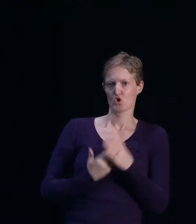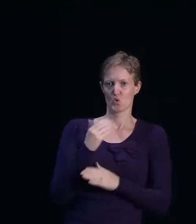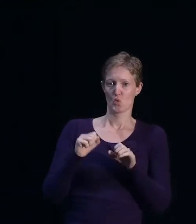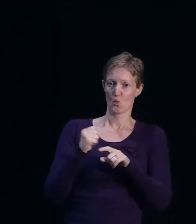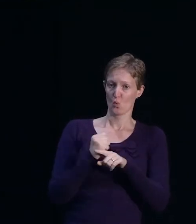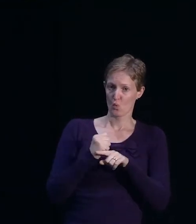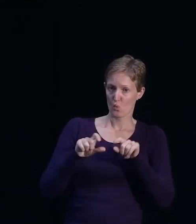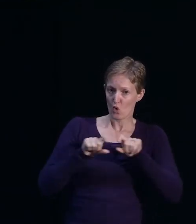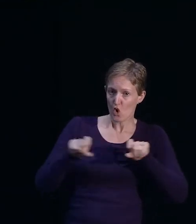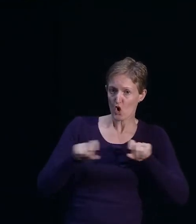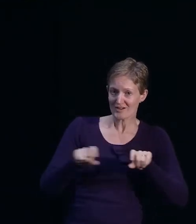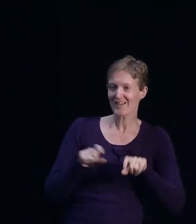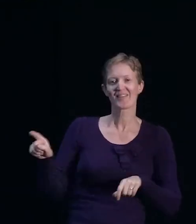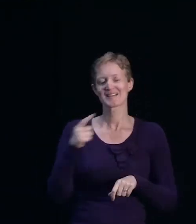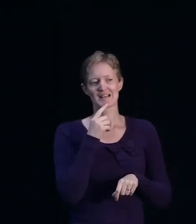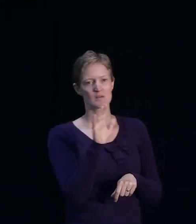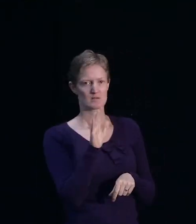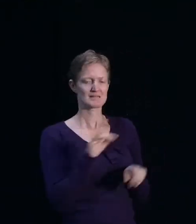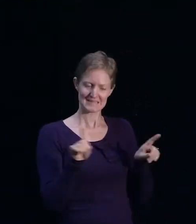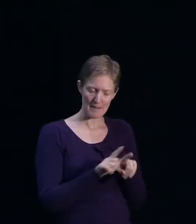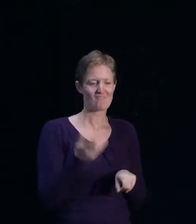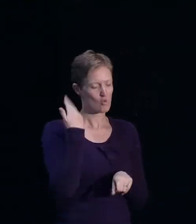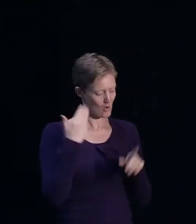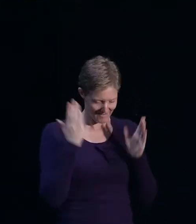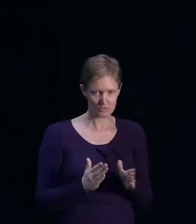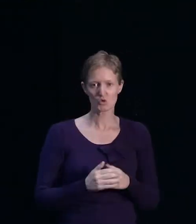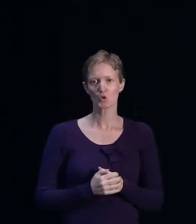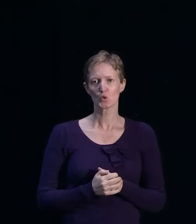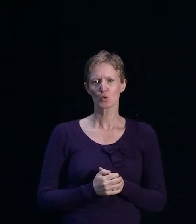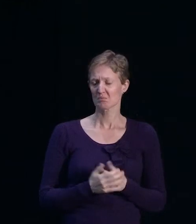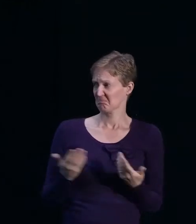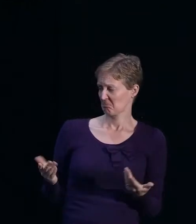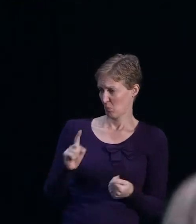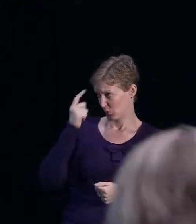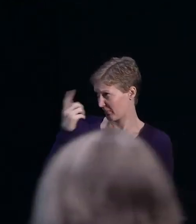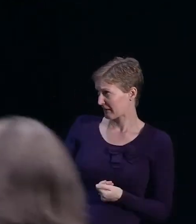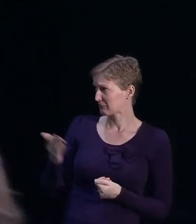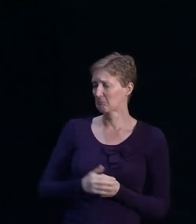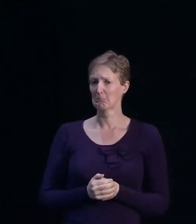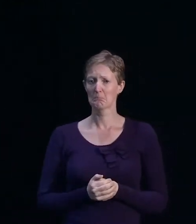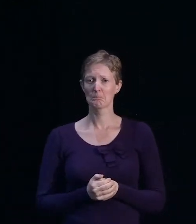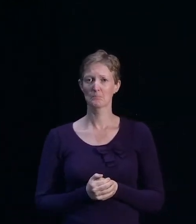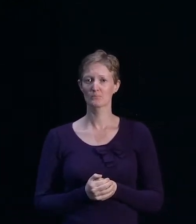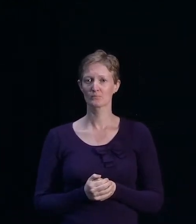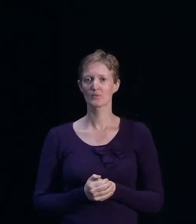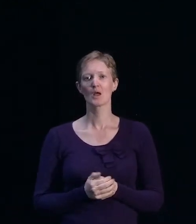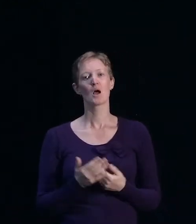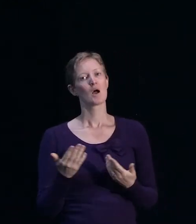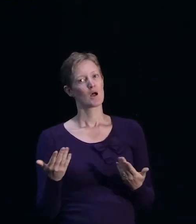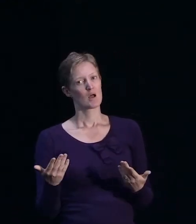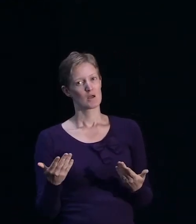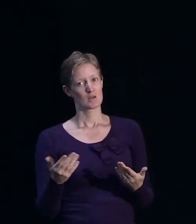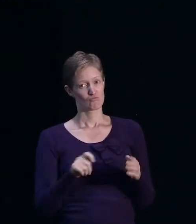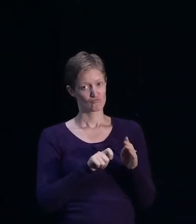They say whatever was there has to go back. Have you got any comment about that? It's a repair job,